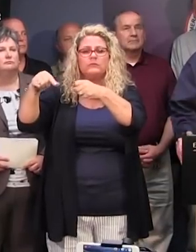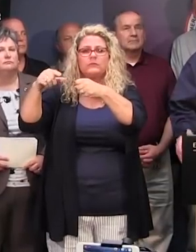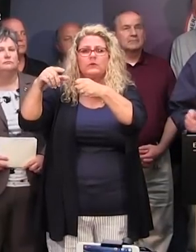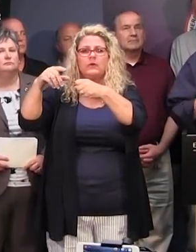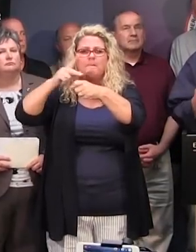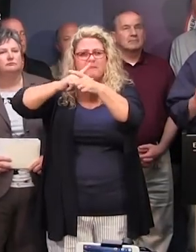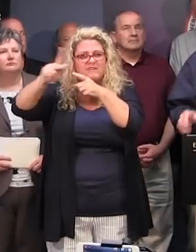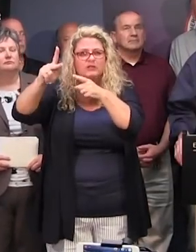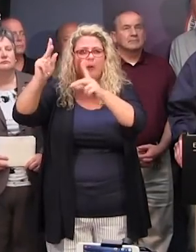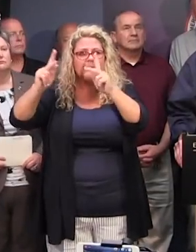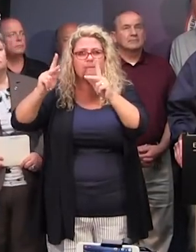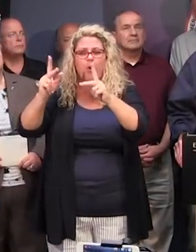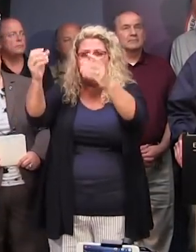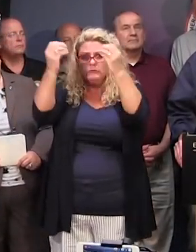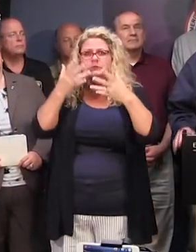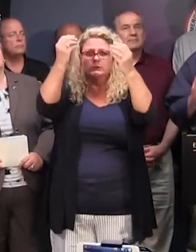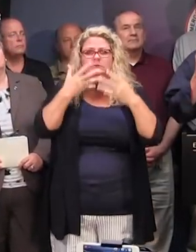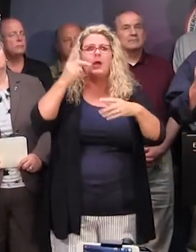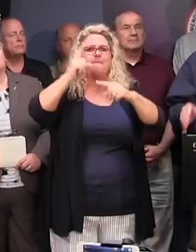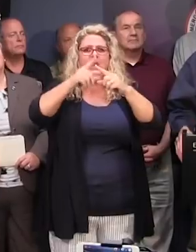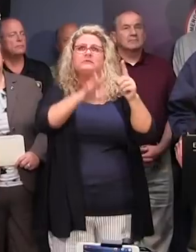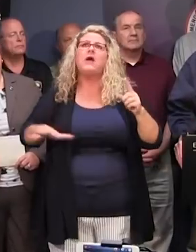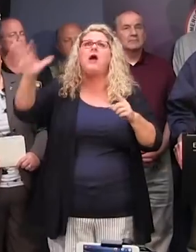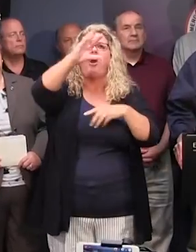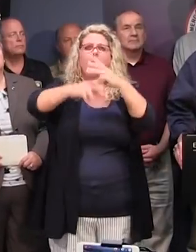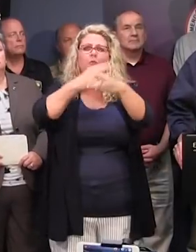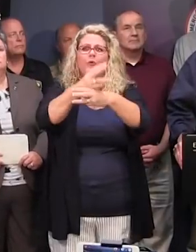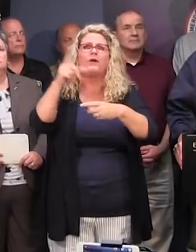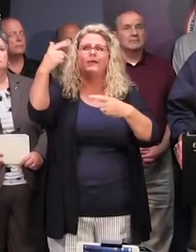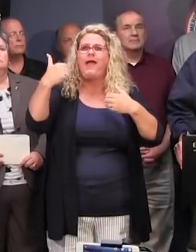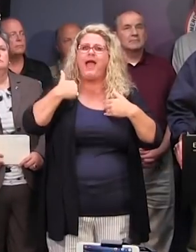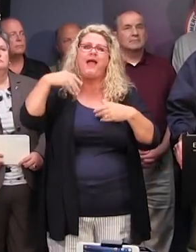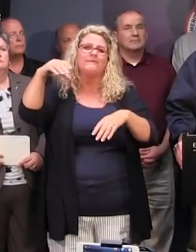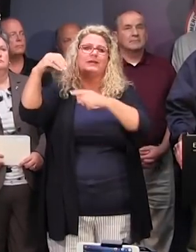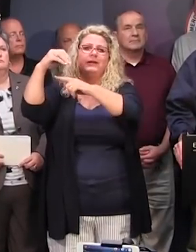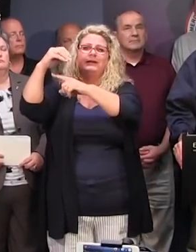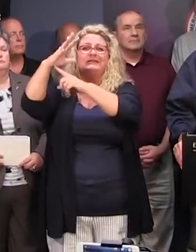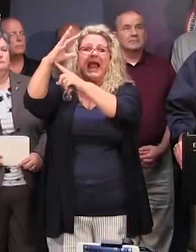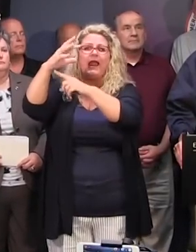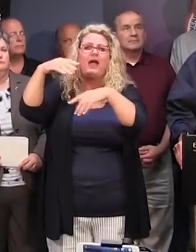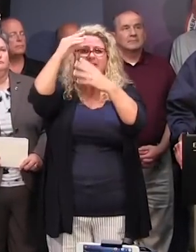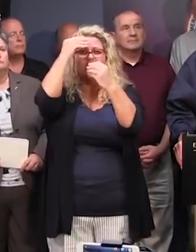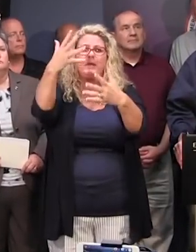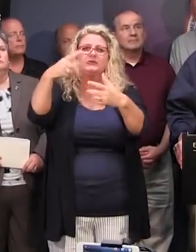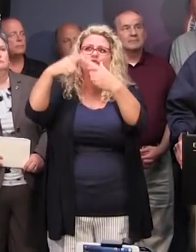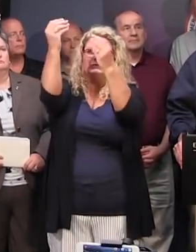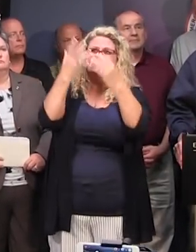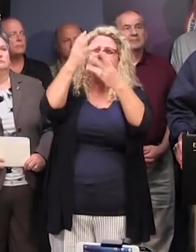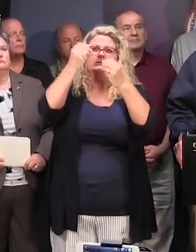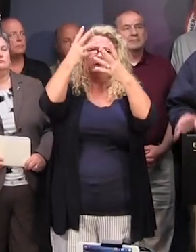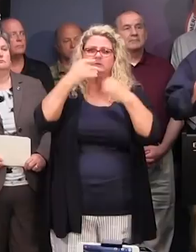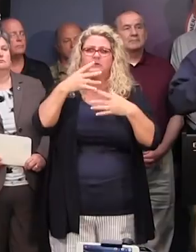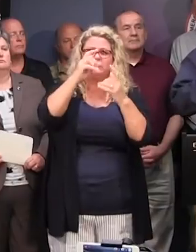from professionals literally around the world who have satellites and information that makes this a very precise